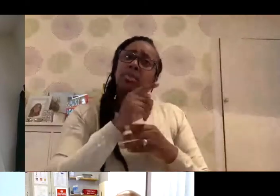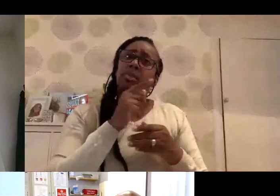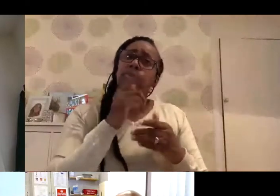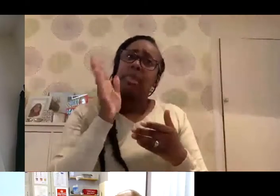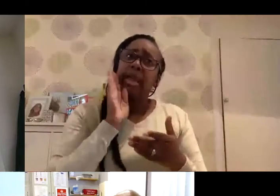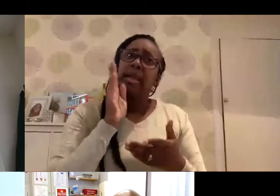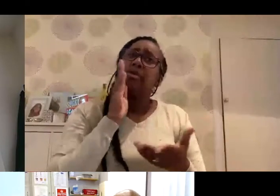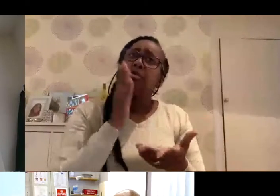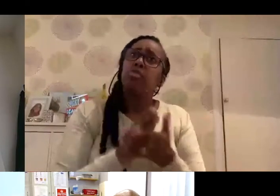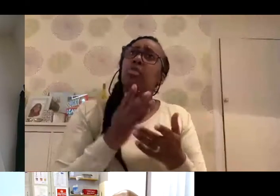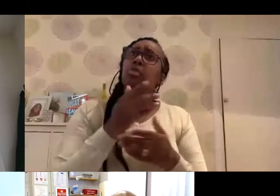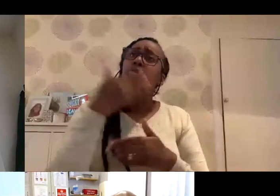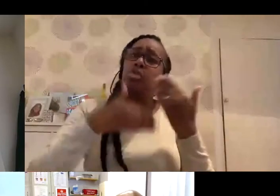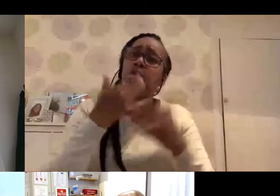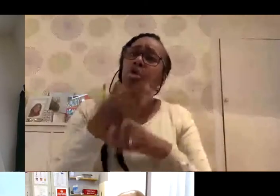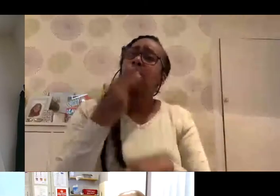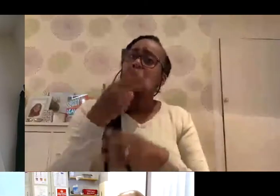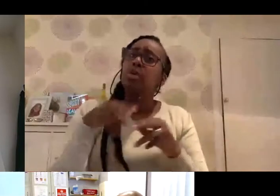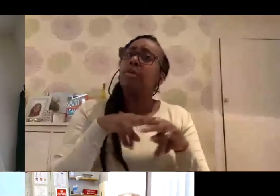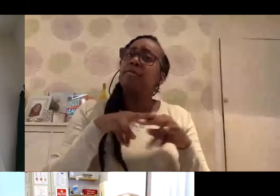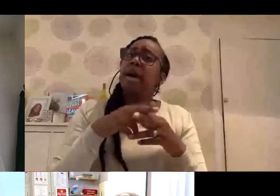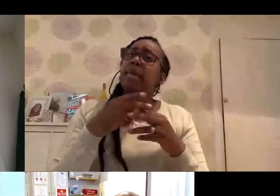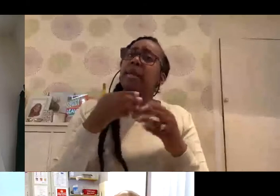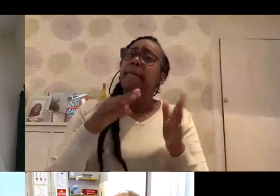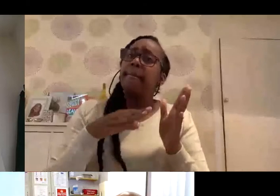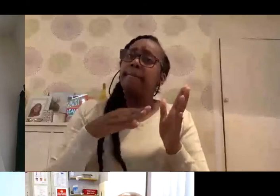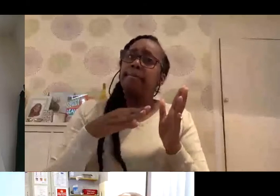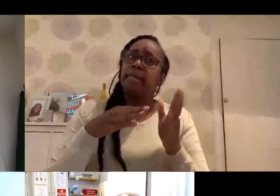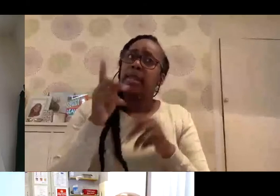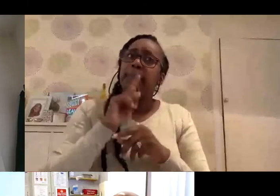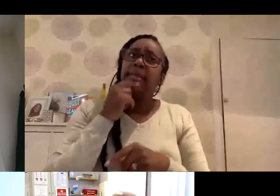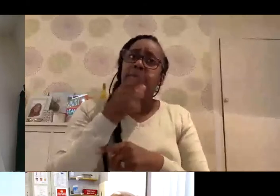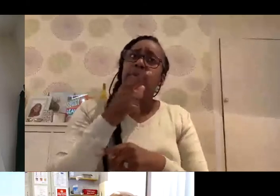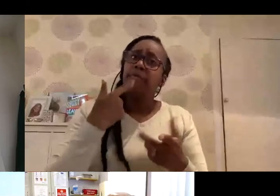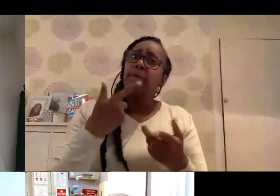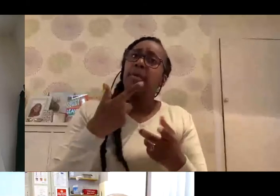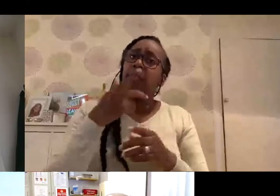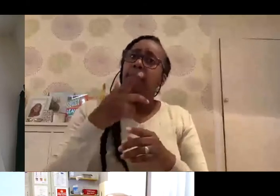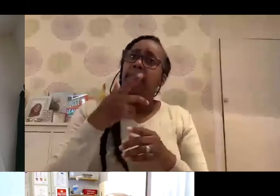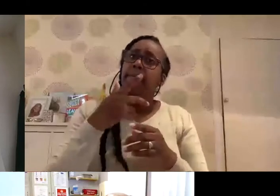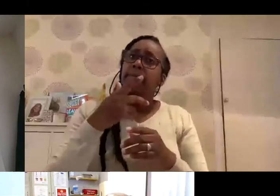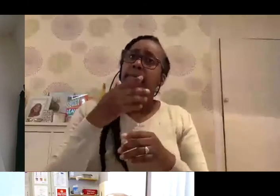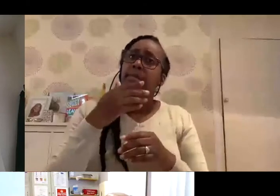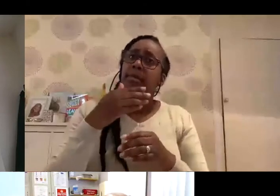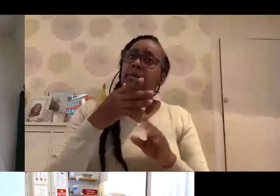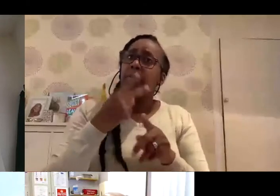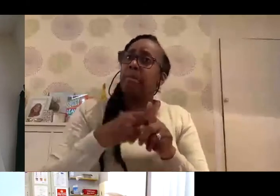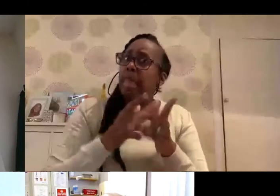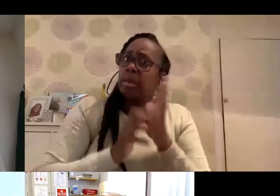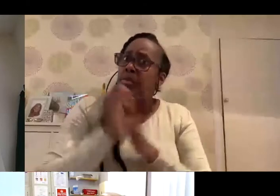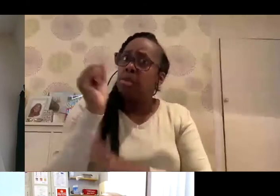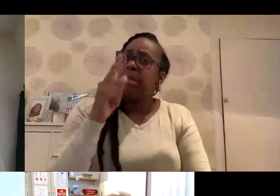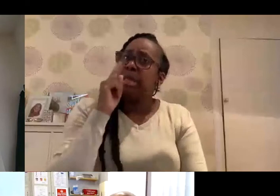stories about two family members in ITU's from families from minority ethnic communities. So to me, the evidence